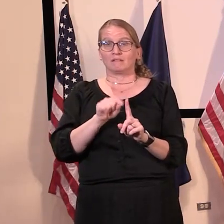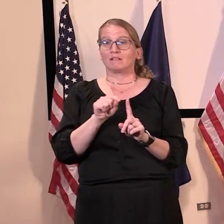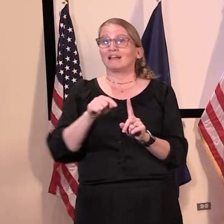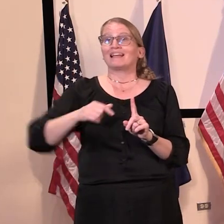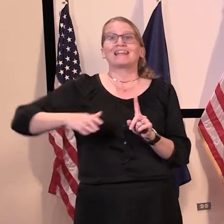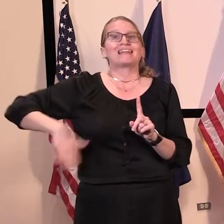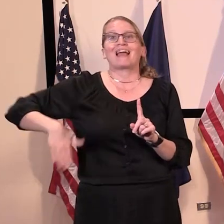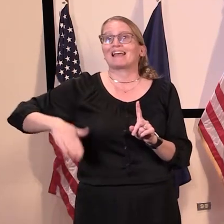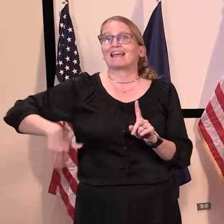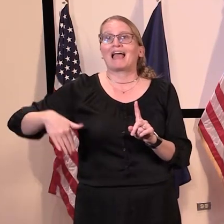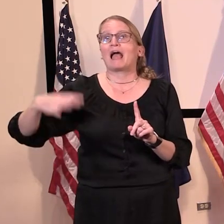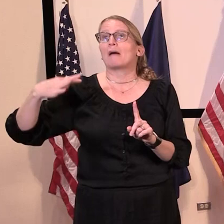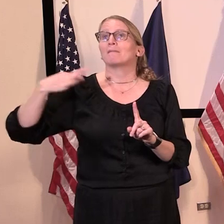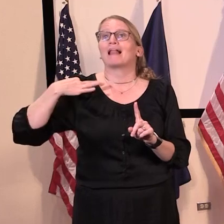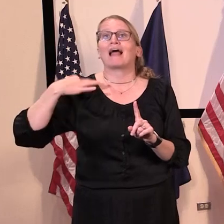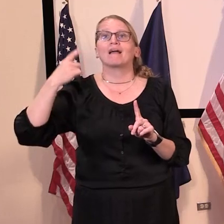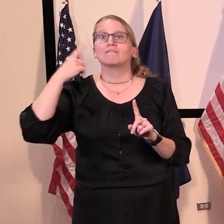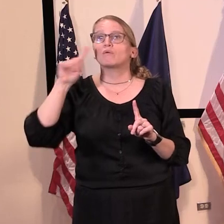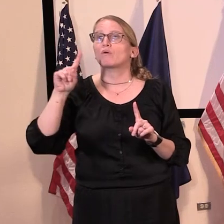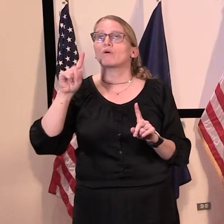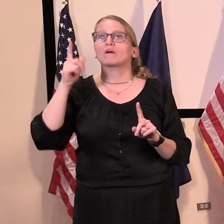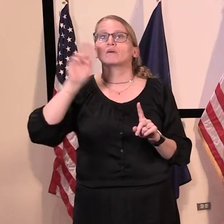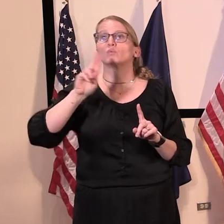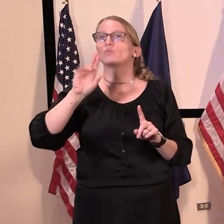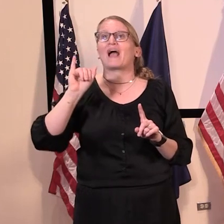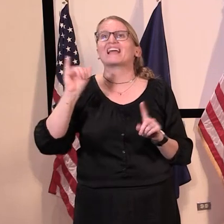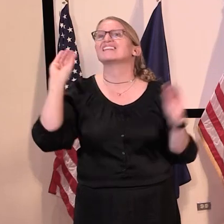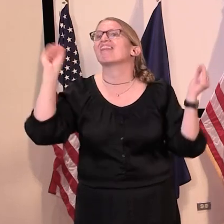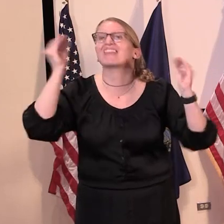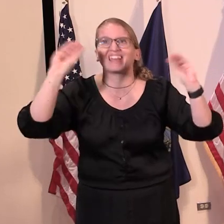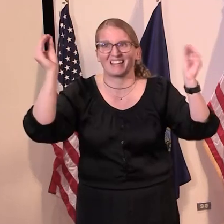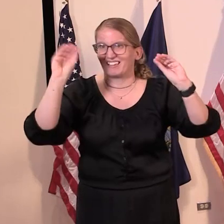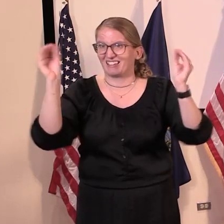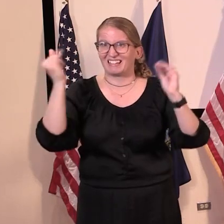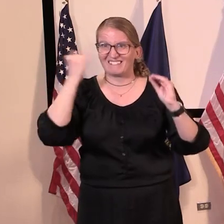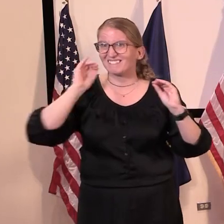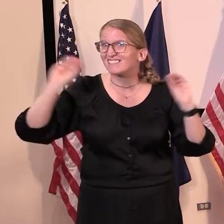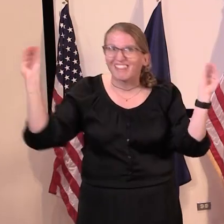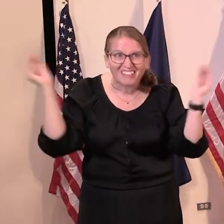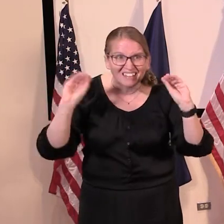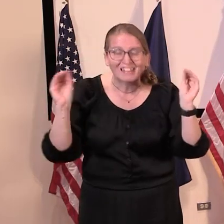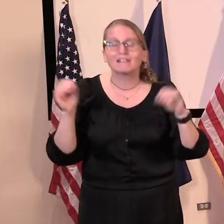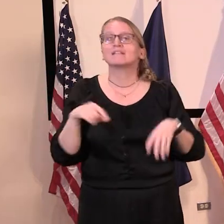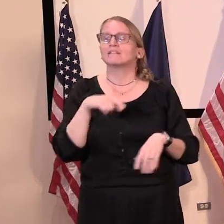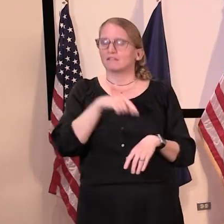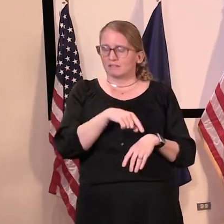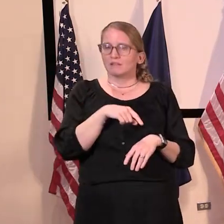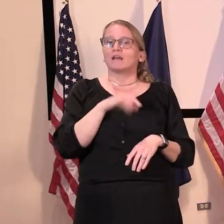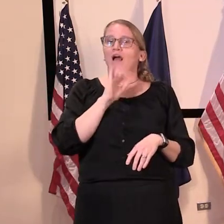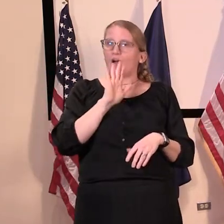application yet for the Department of Labor, on the Department's homepage, there is a link that says complete an initial